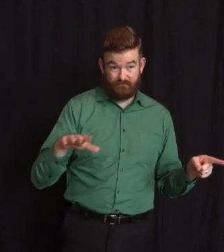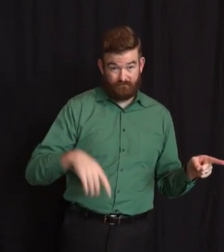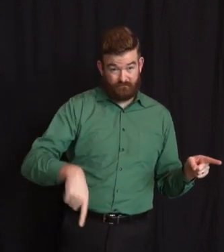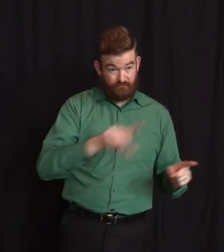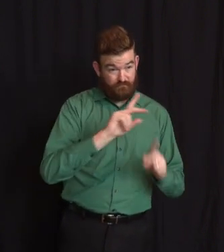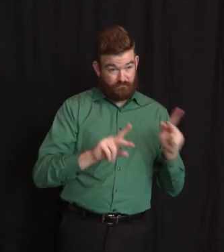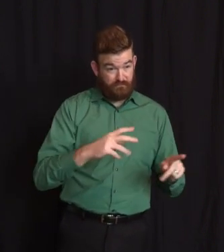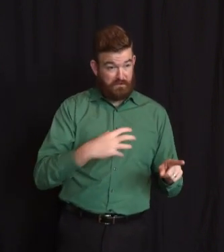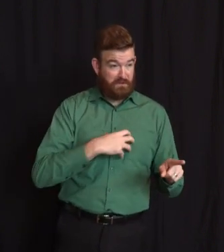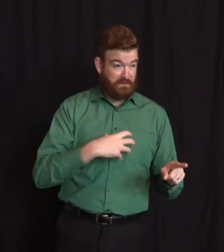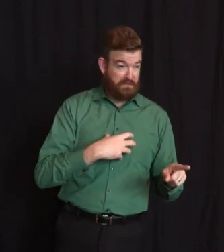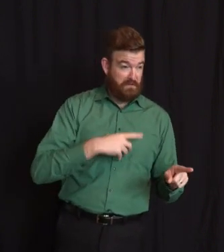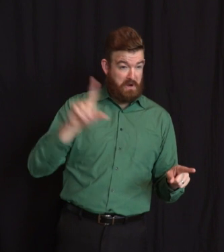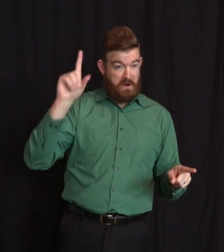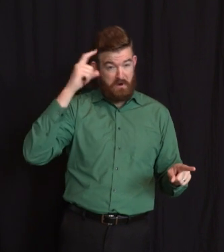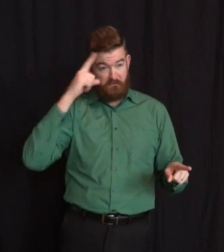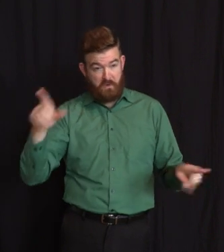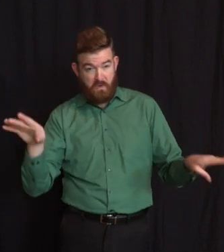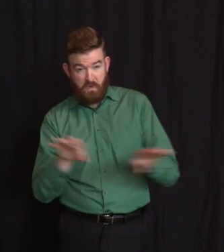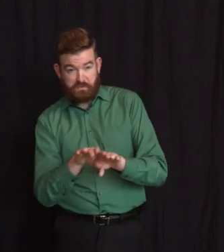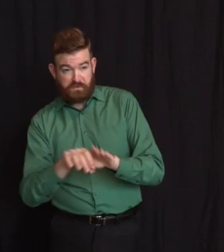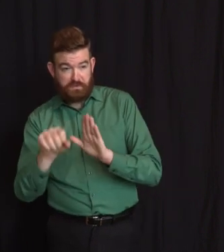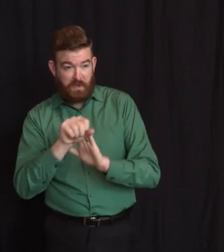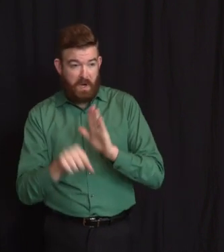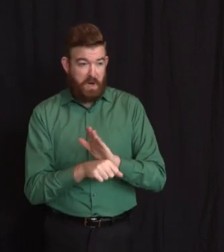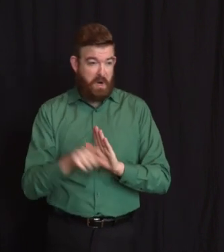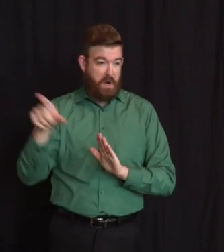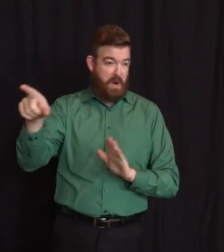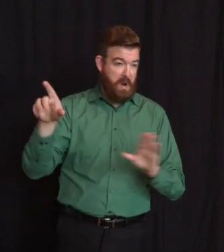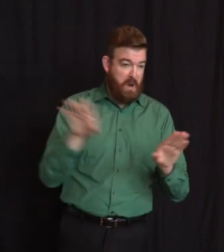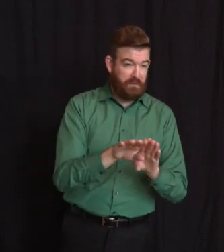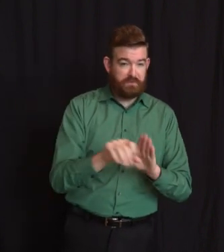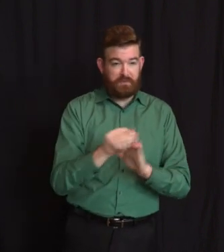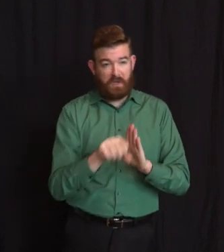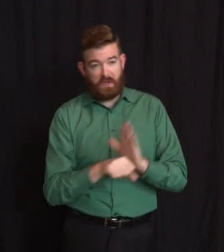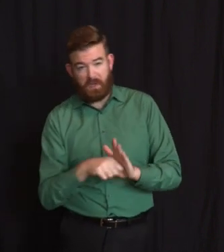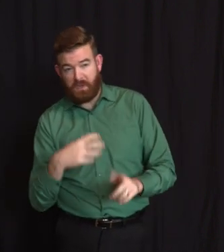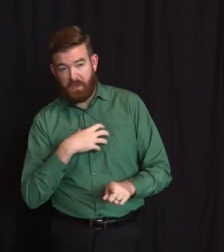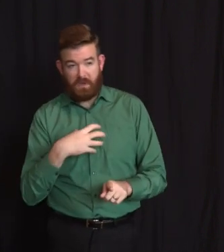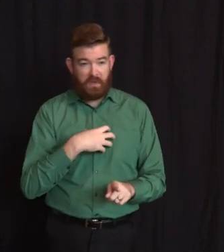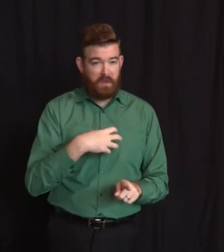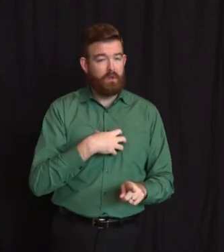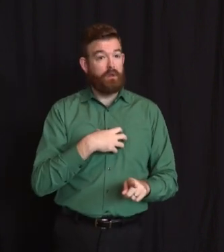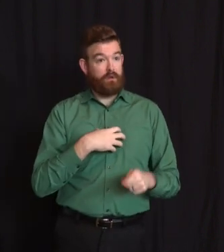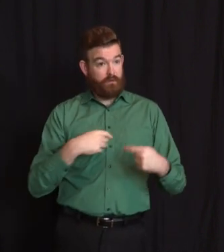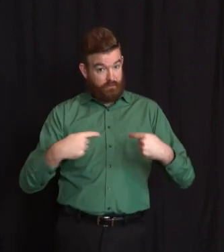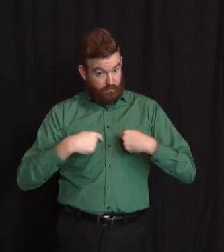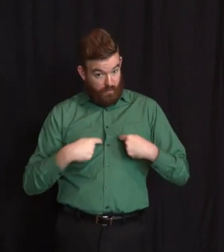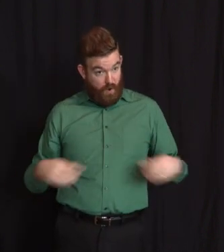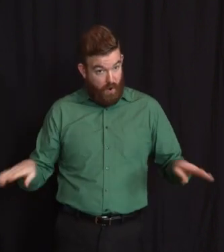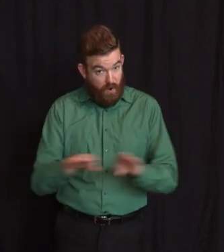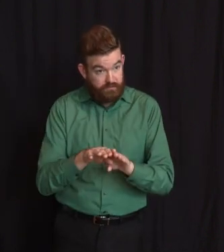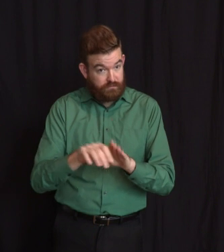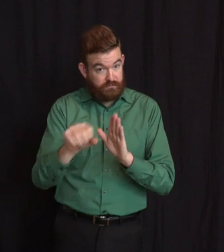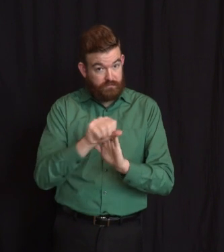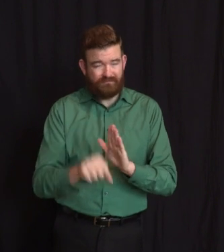You just organized it. And he's a restaurateur. And he said, ask any restaurateur how business was for the two weeks before